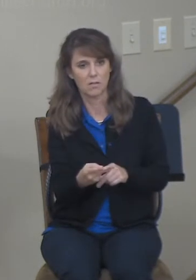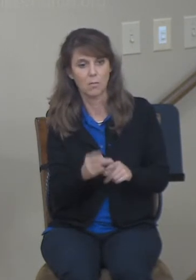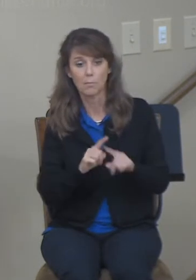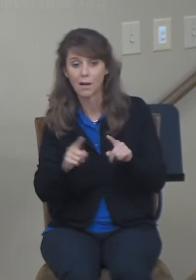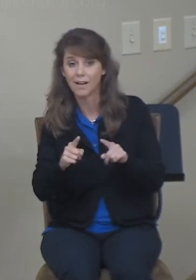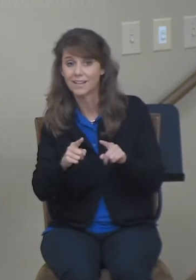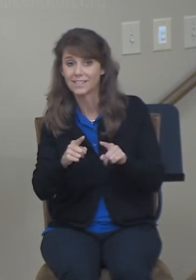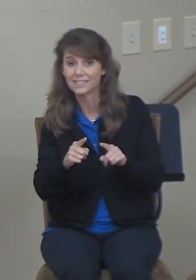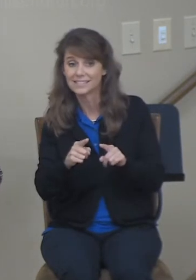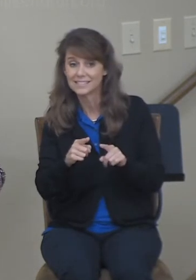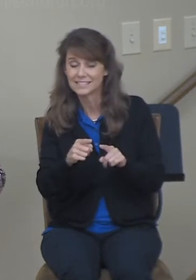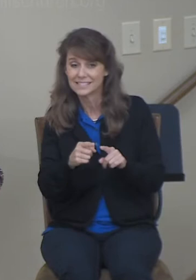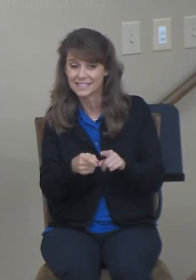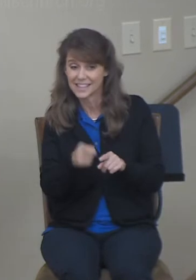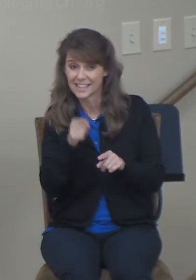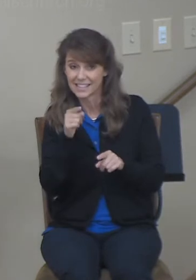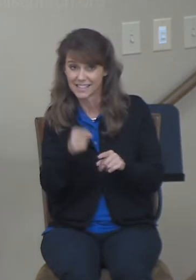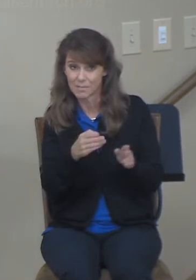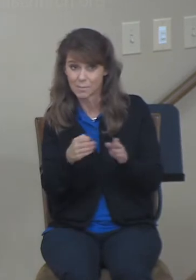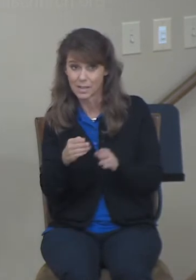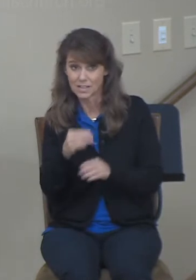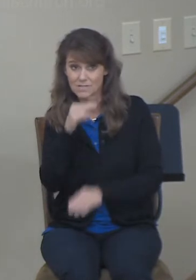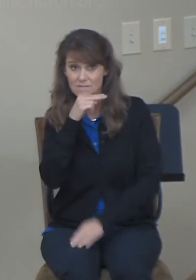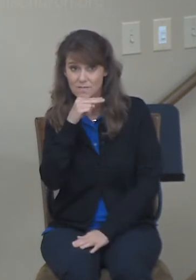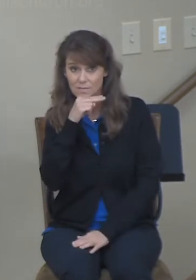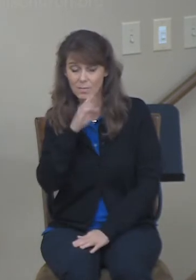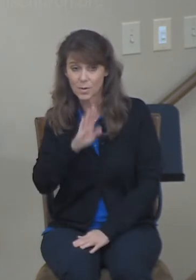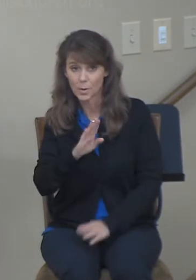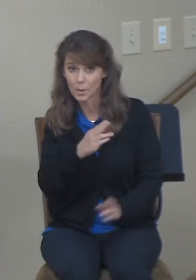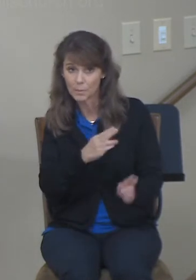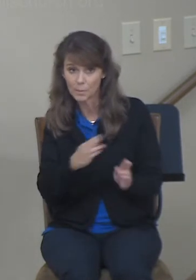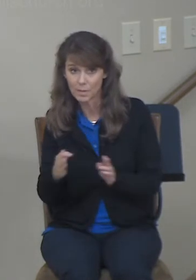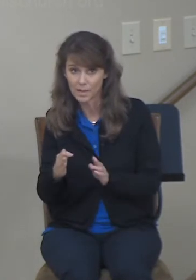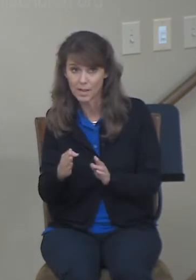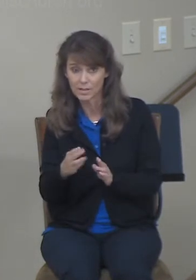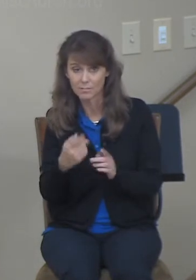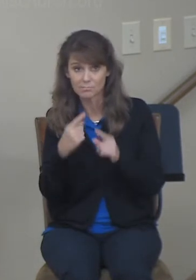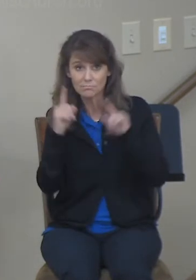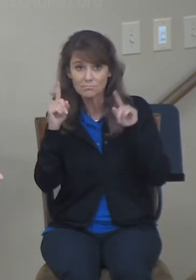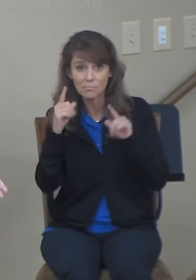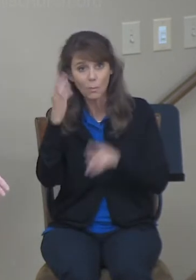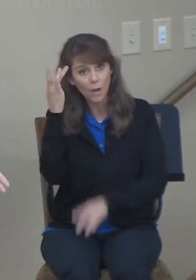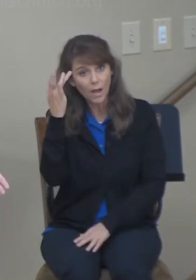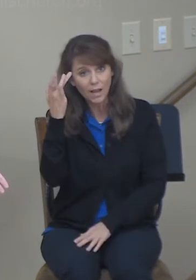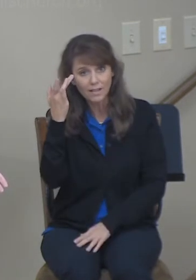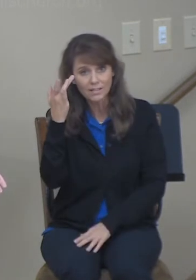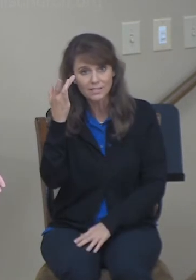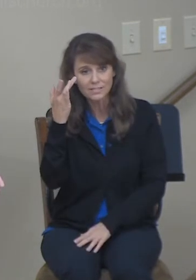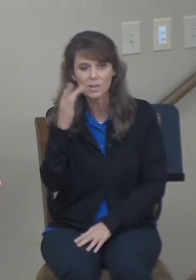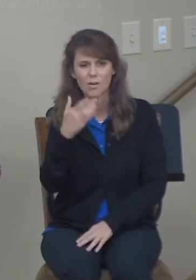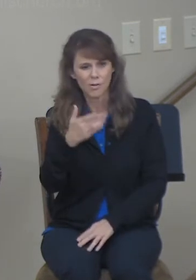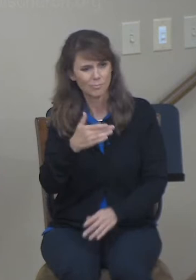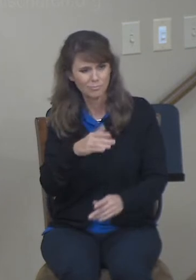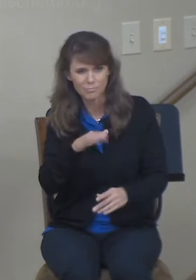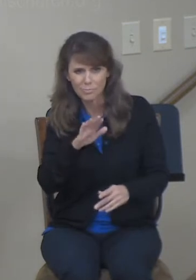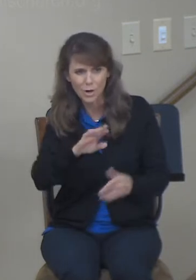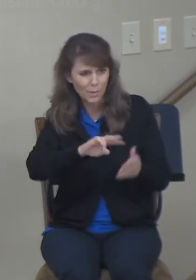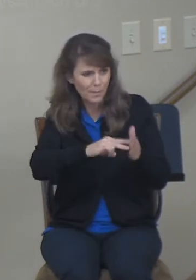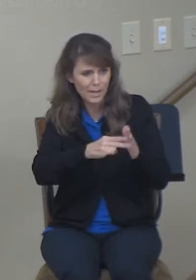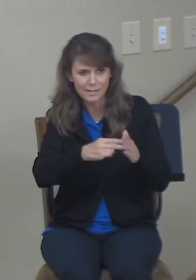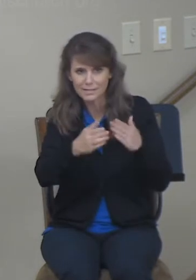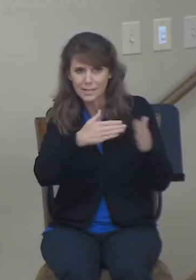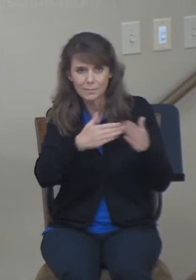And the reason it worked is because that was according to God's will. No matter what her intention was, God